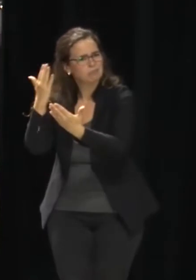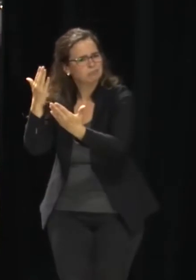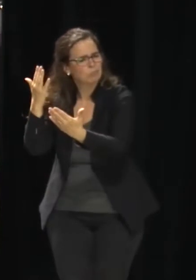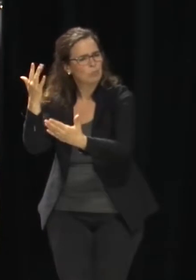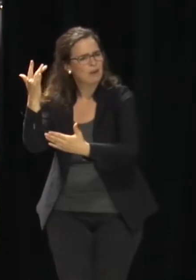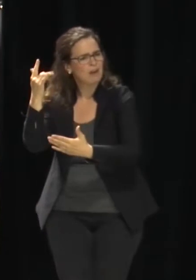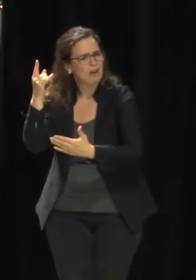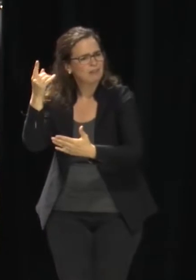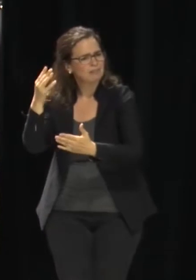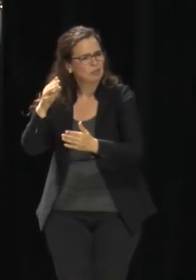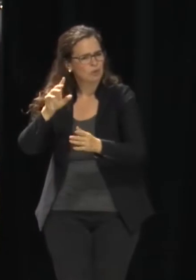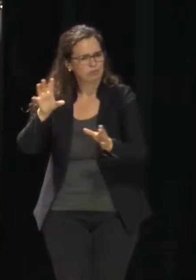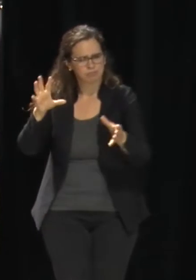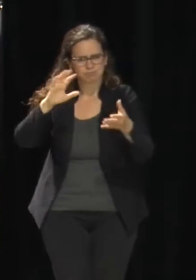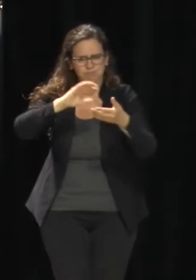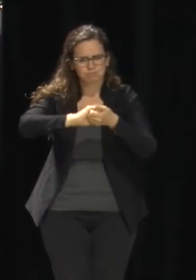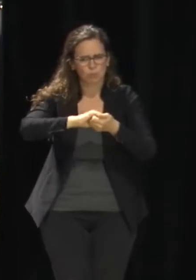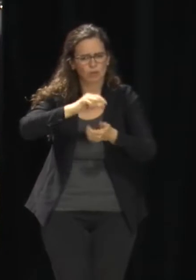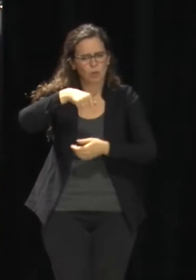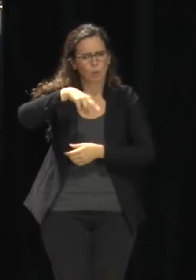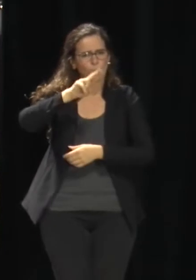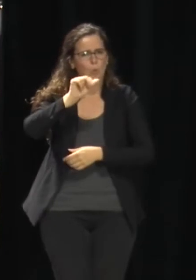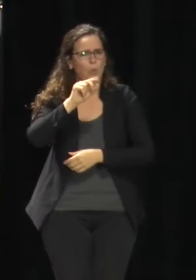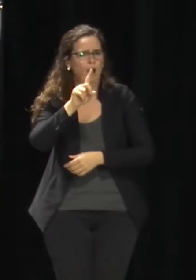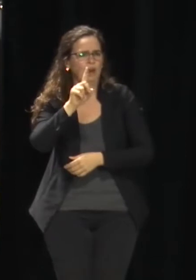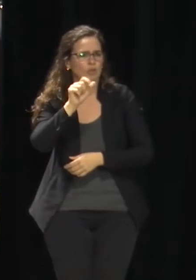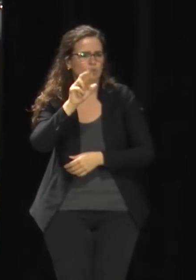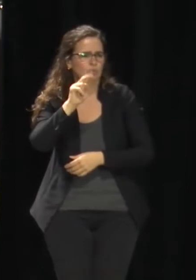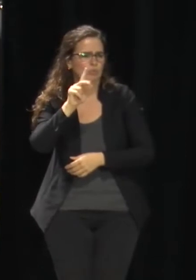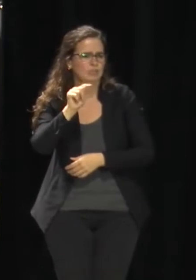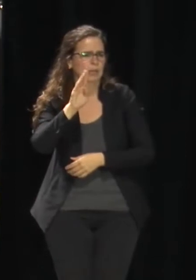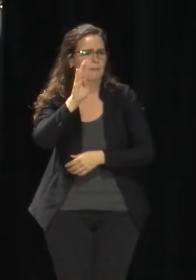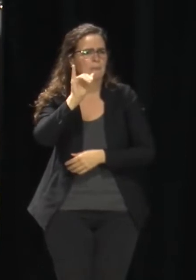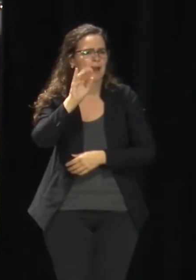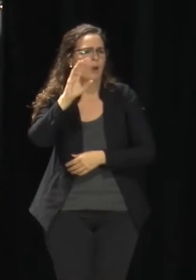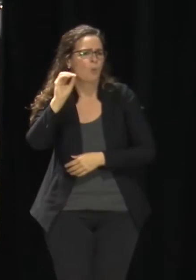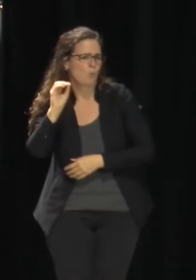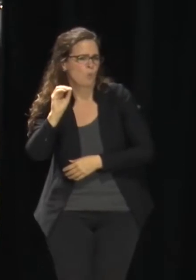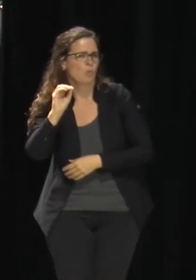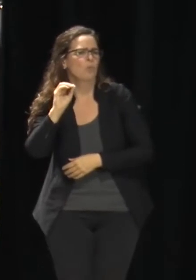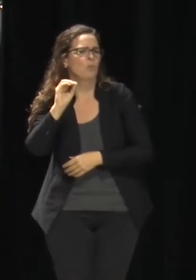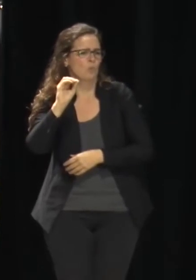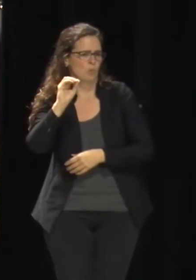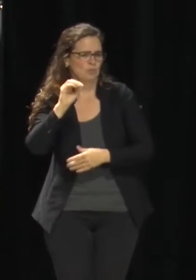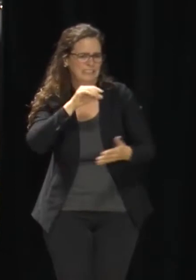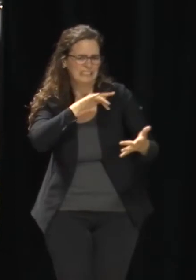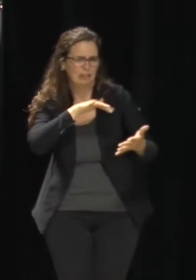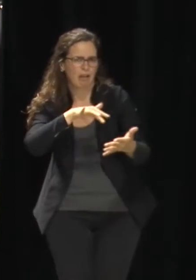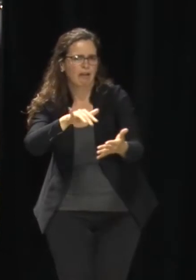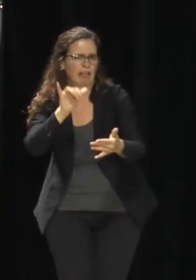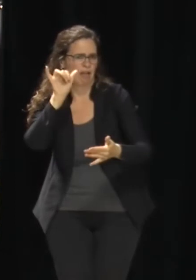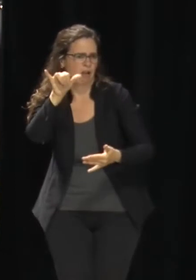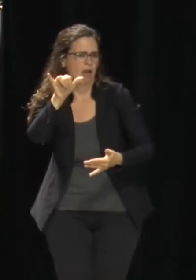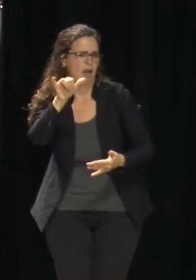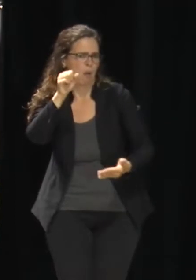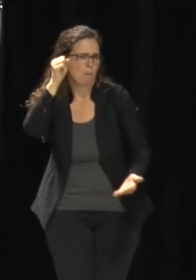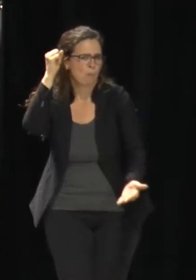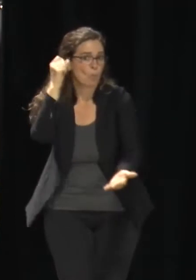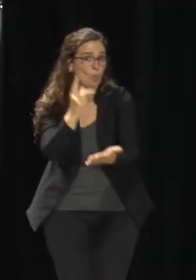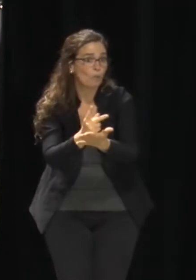technology that led to the announcement related to the first saliva-based test by FDA approval. But also,